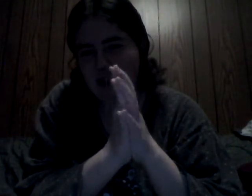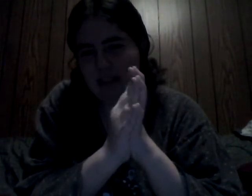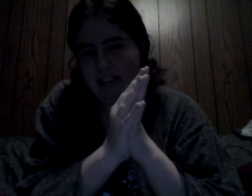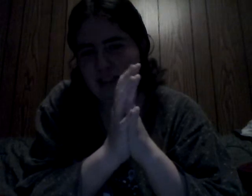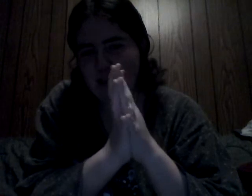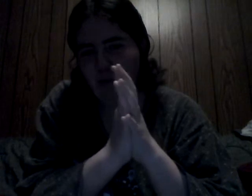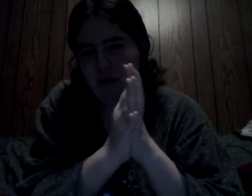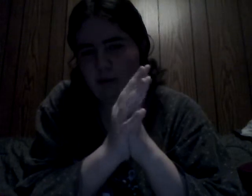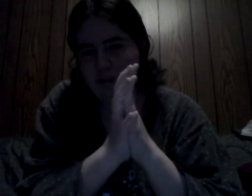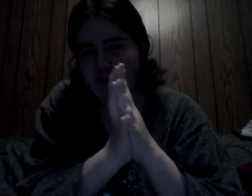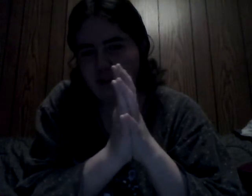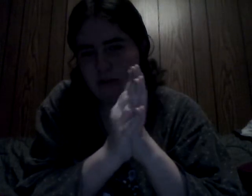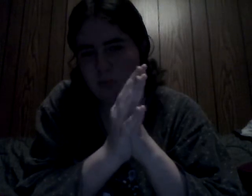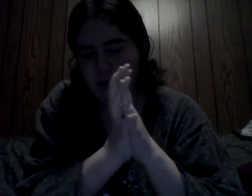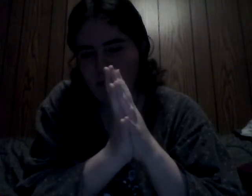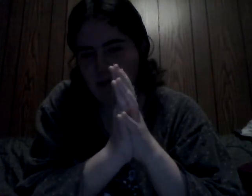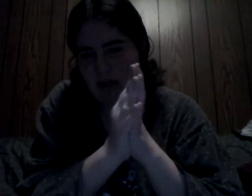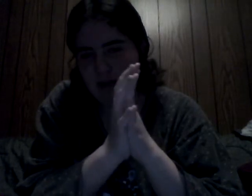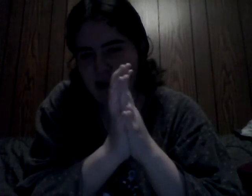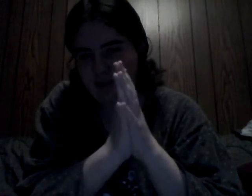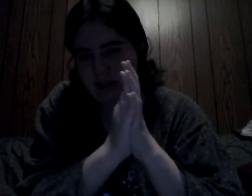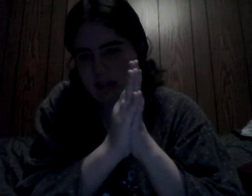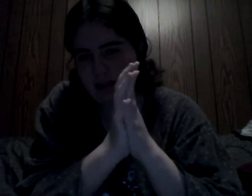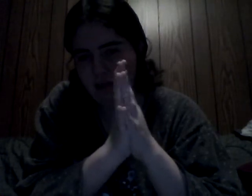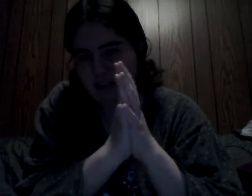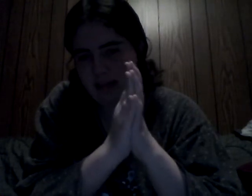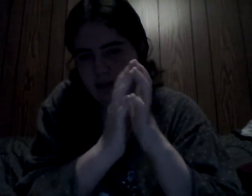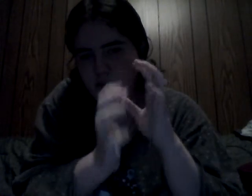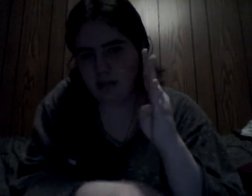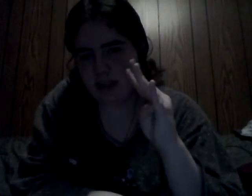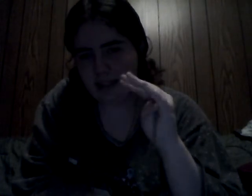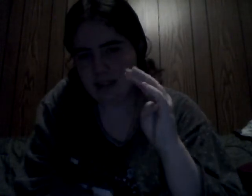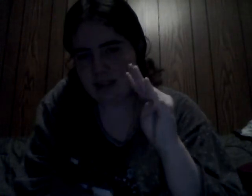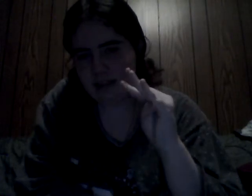can easily wiggle my fingers without having them together, like this.